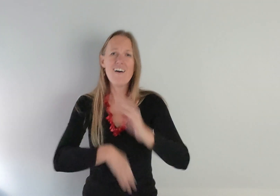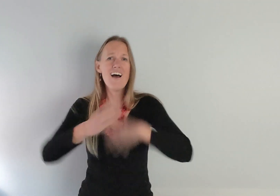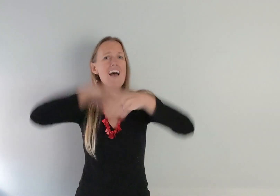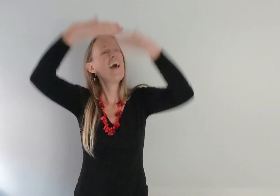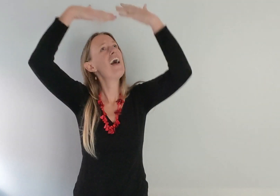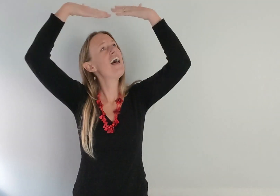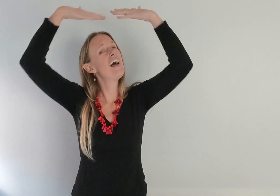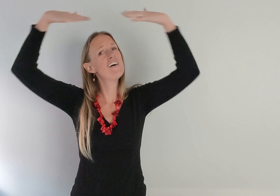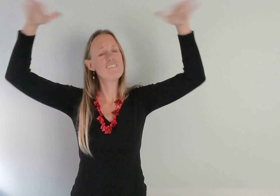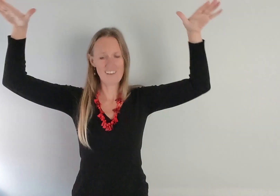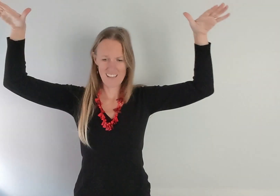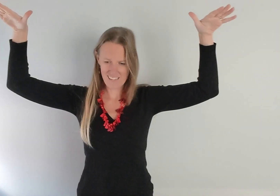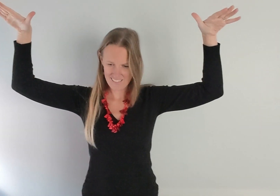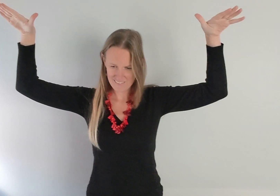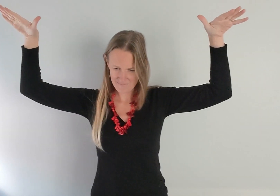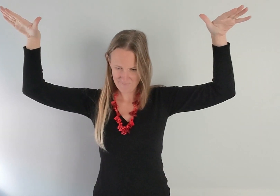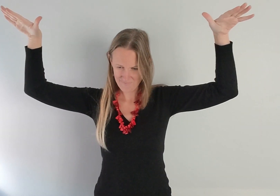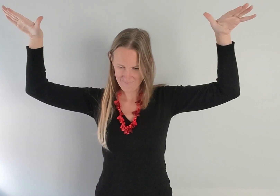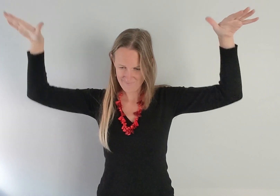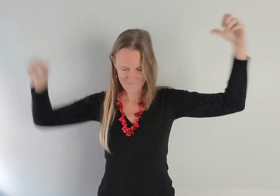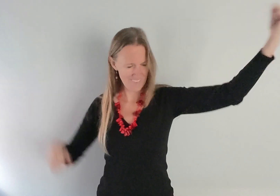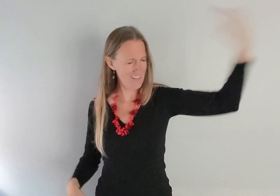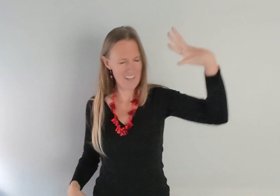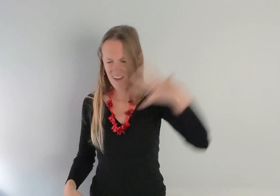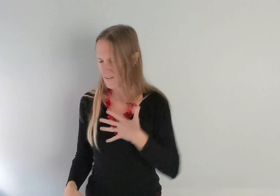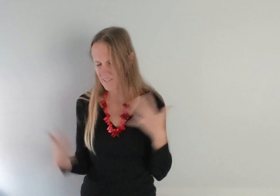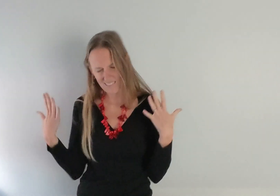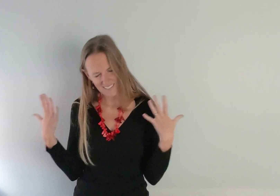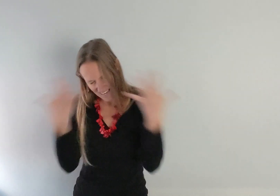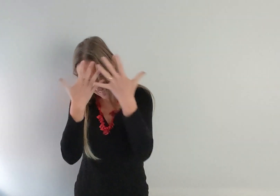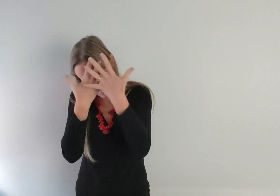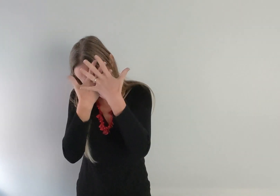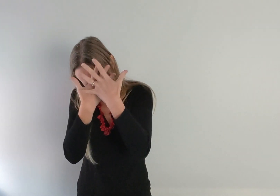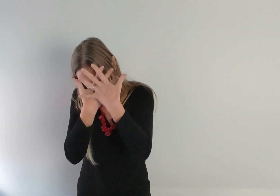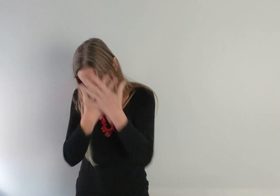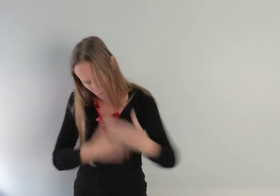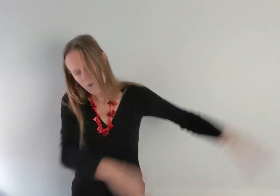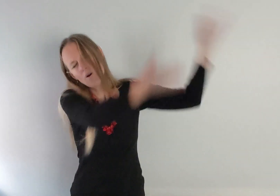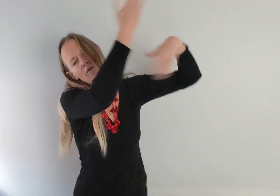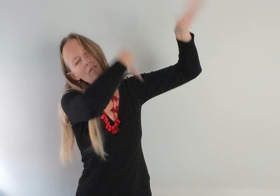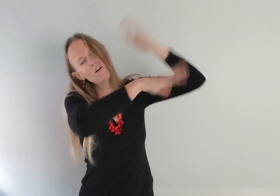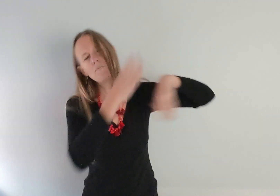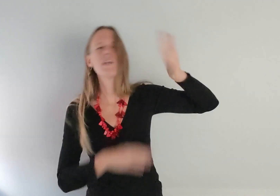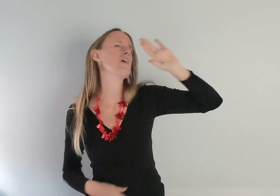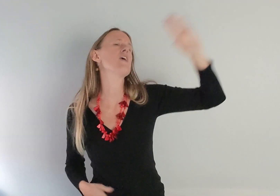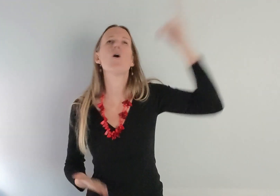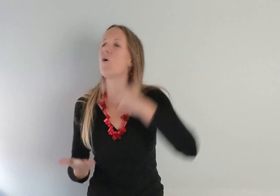heaven Lighten my darkness, pour over me your